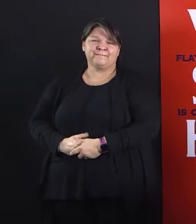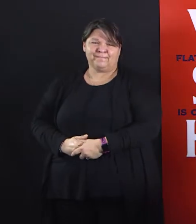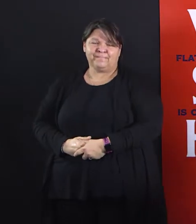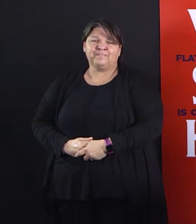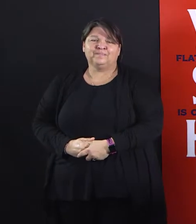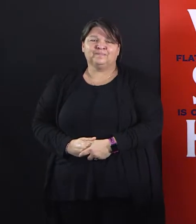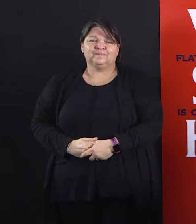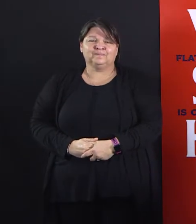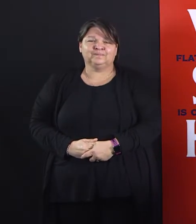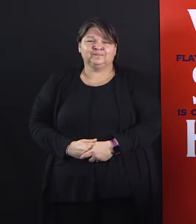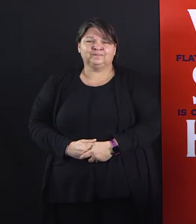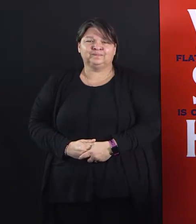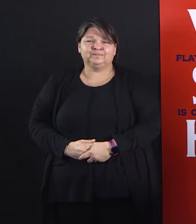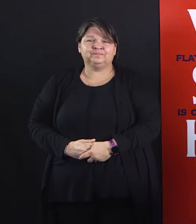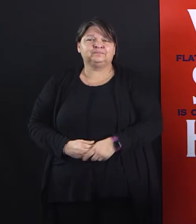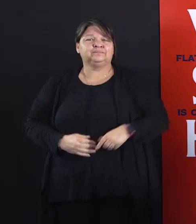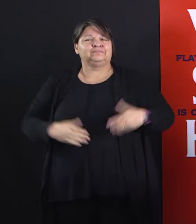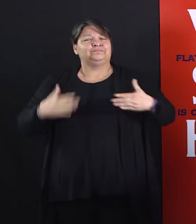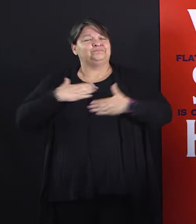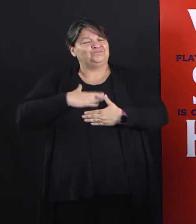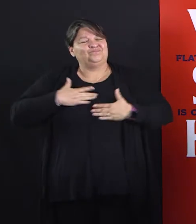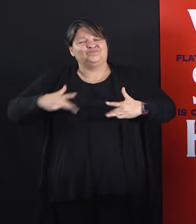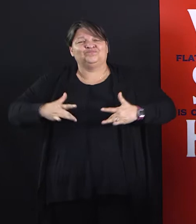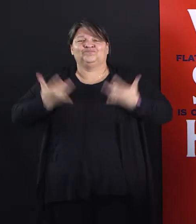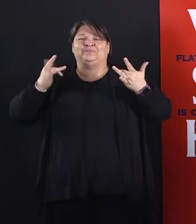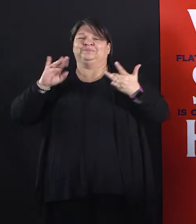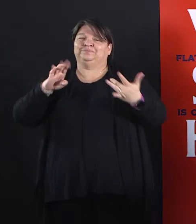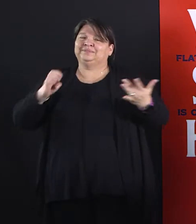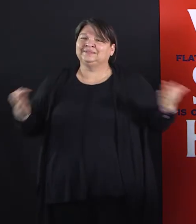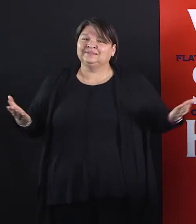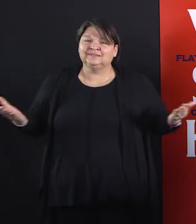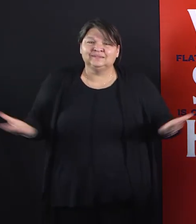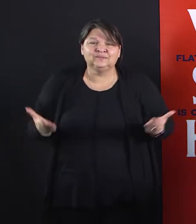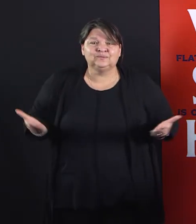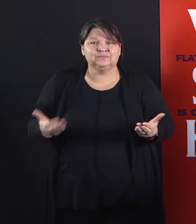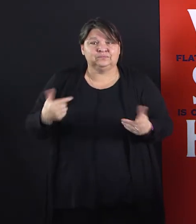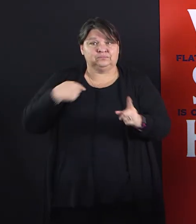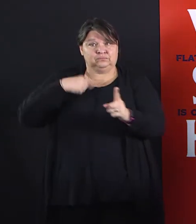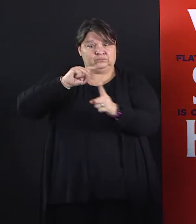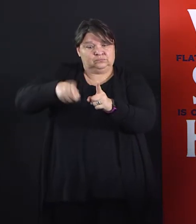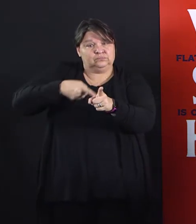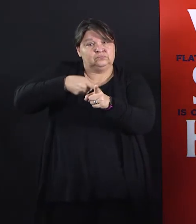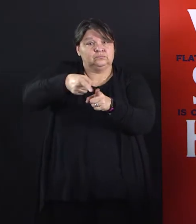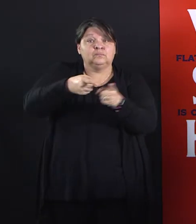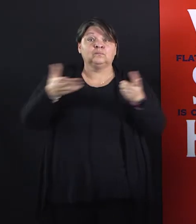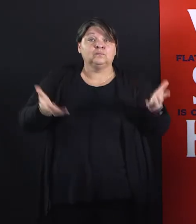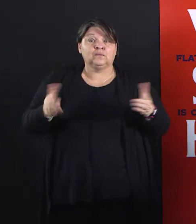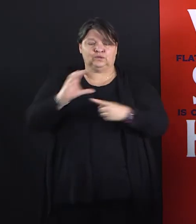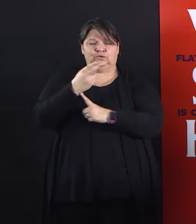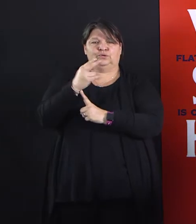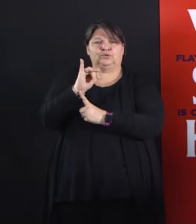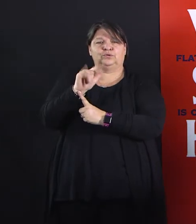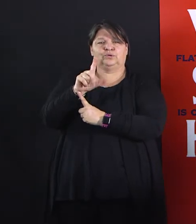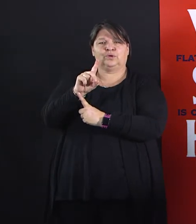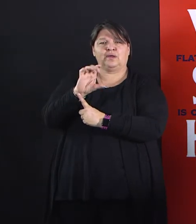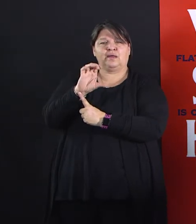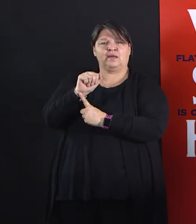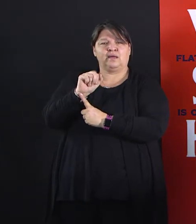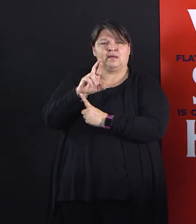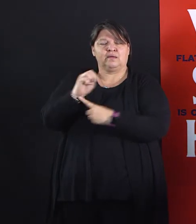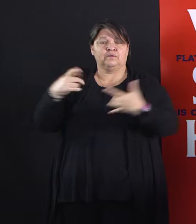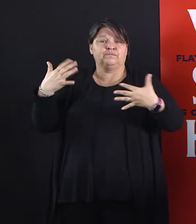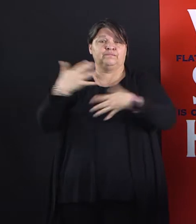Well, it's a pleasure to be here. I'm Kara Waddell again with Child Care Associates, and I'm here to give some bragging rights to child care programs today.